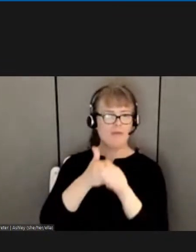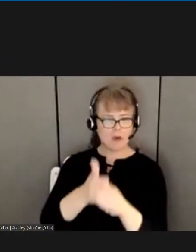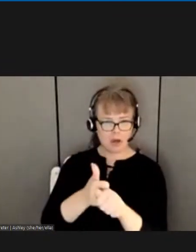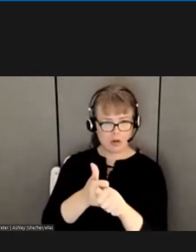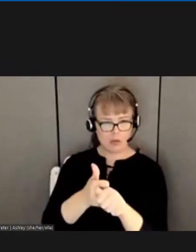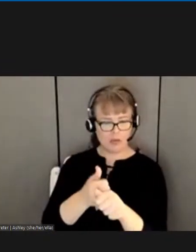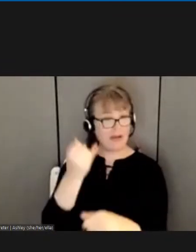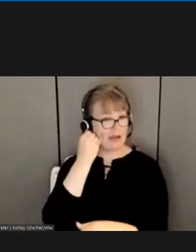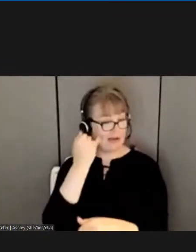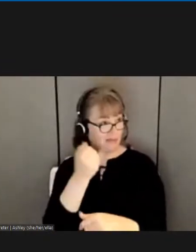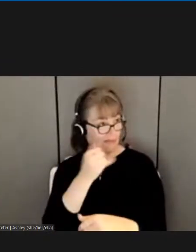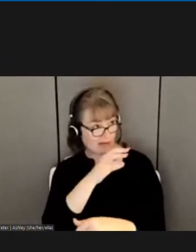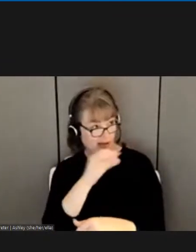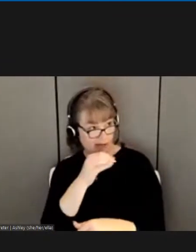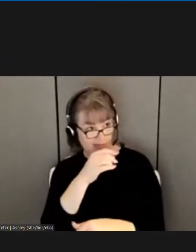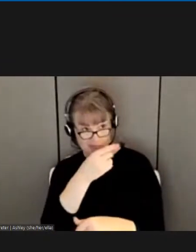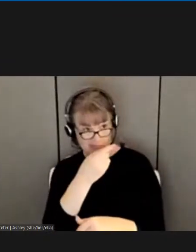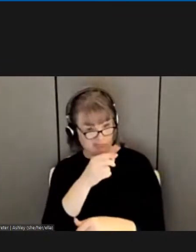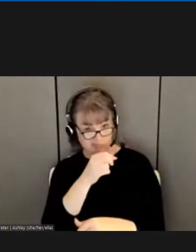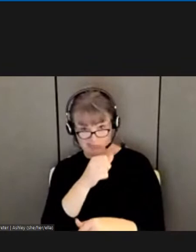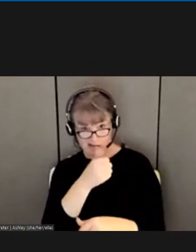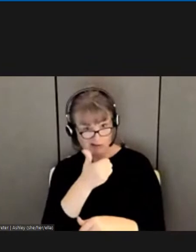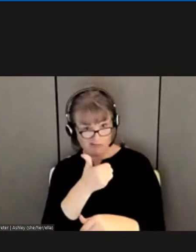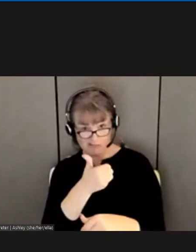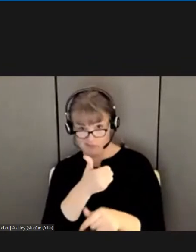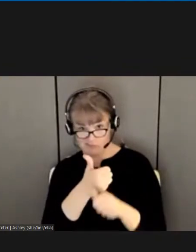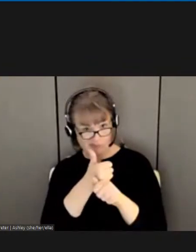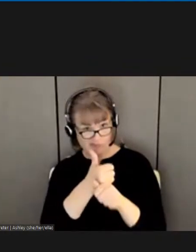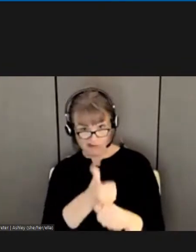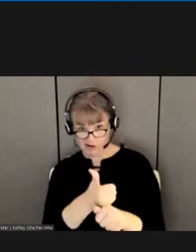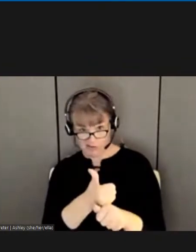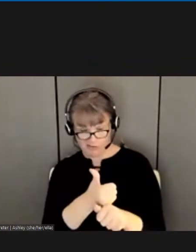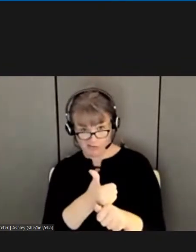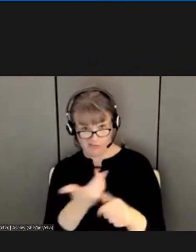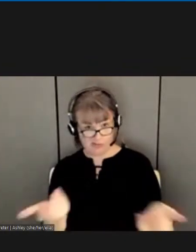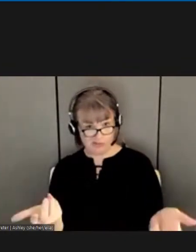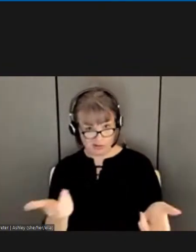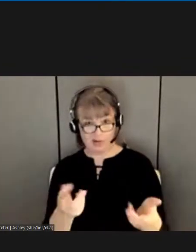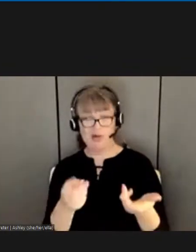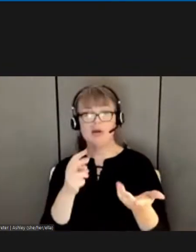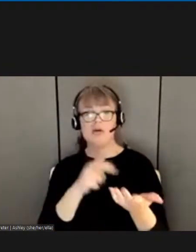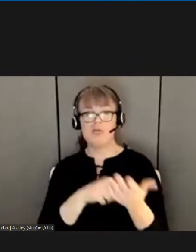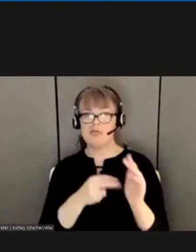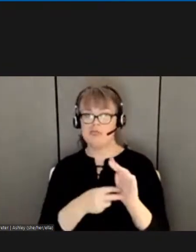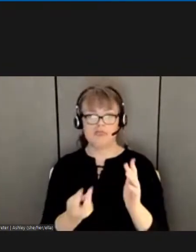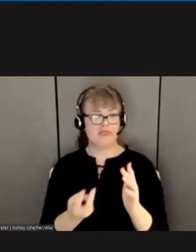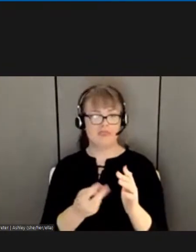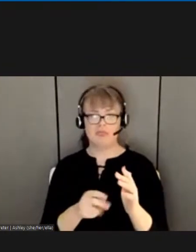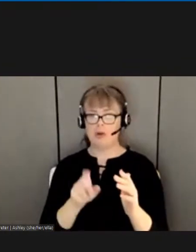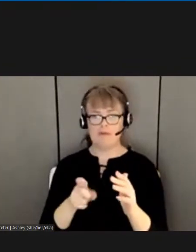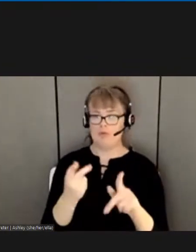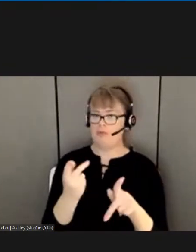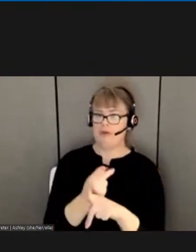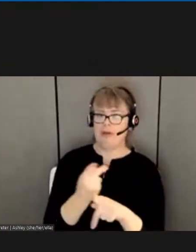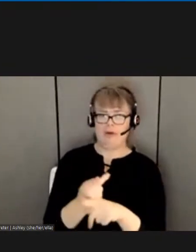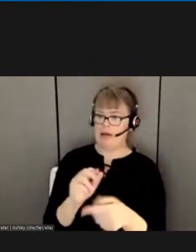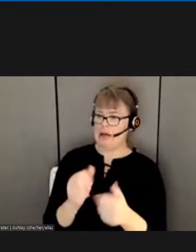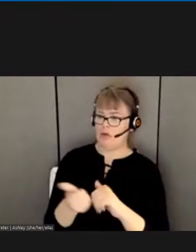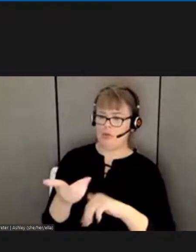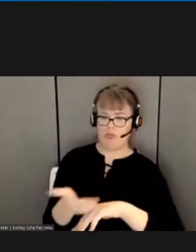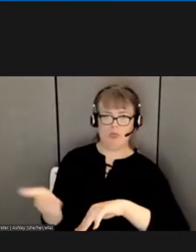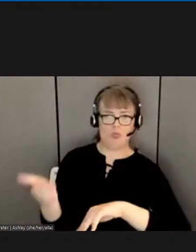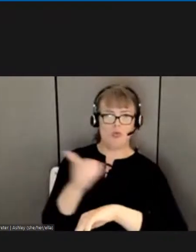pushed into force so we will be looking we're always looking a way to get make article 15 better because uh